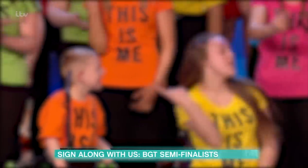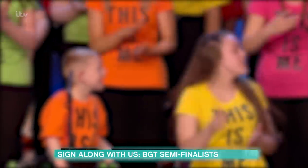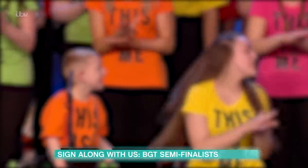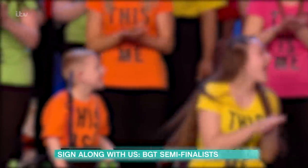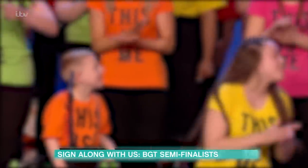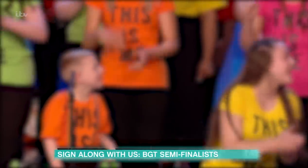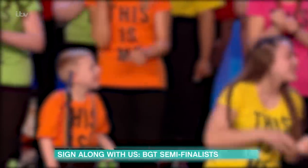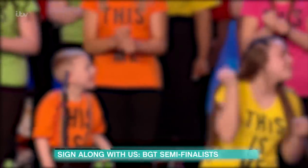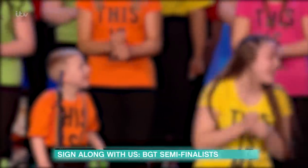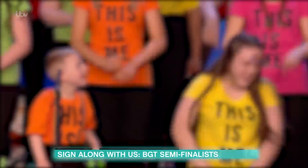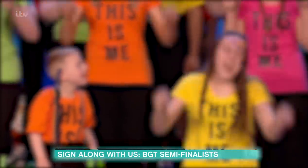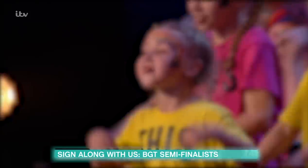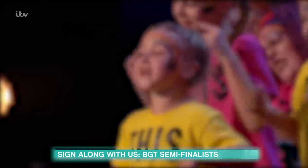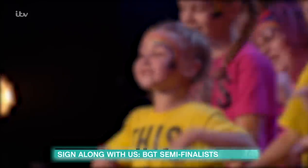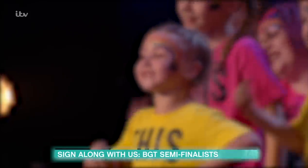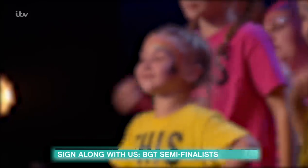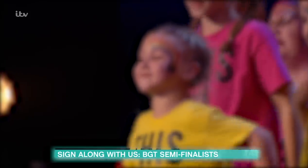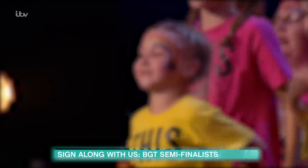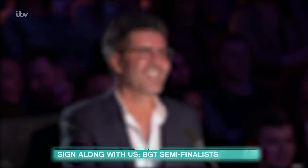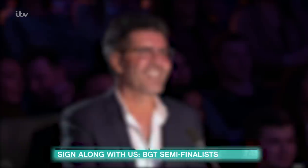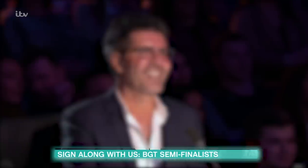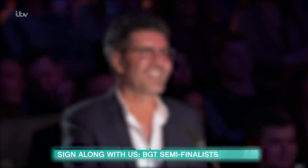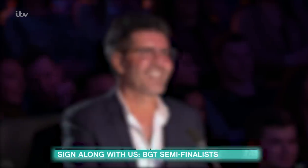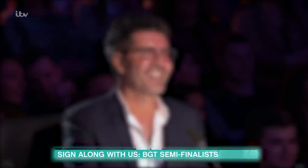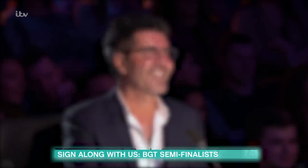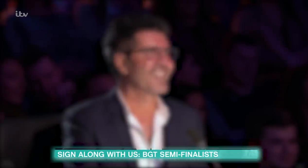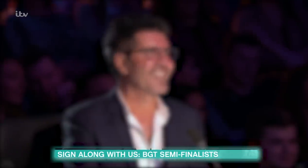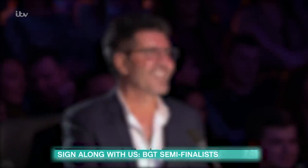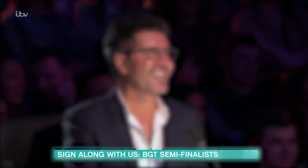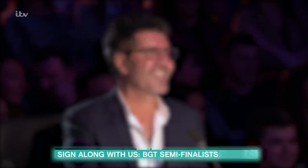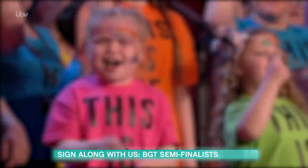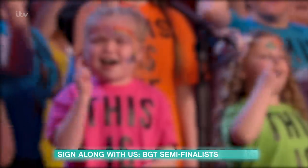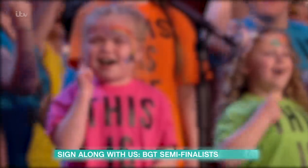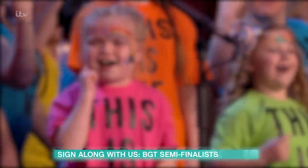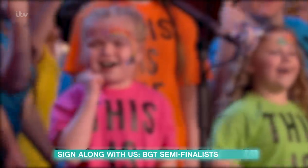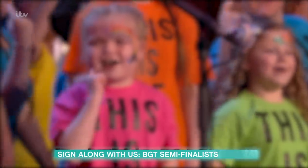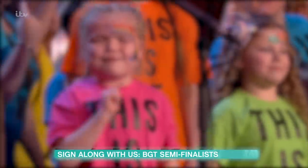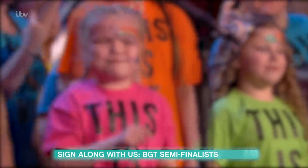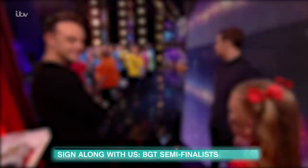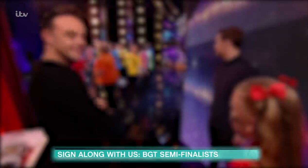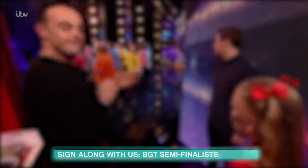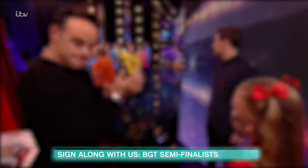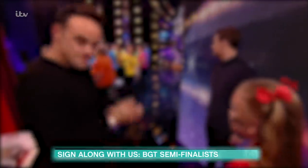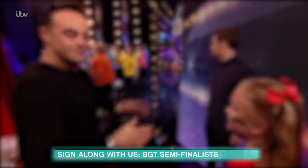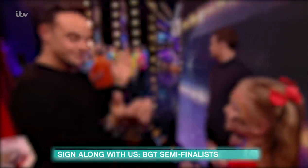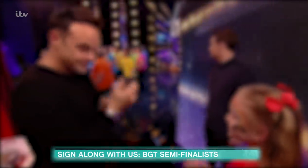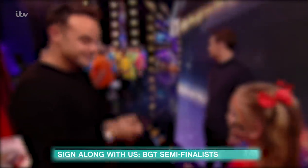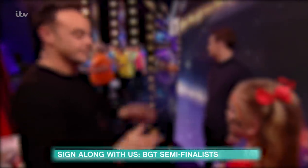And I think we can relate to quite a lot of people because within our group there's so many differences, but